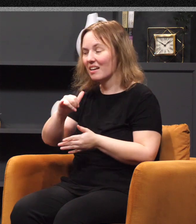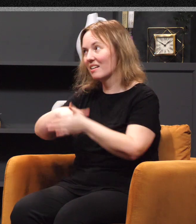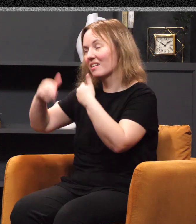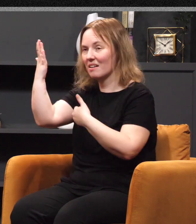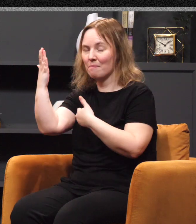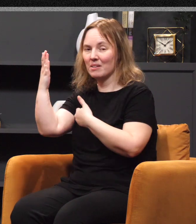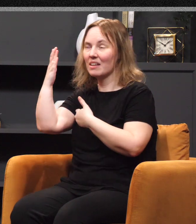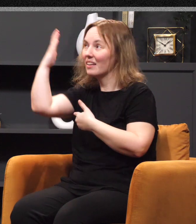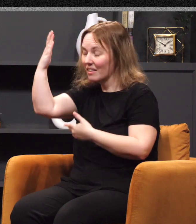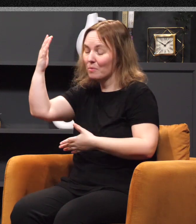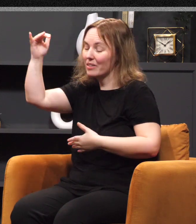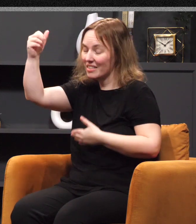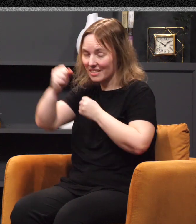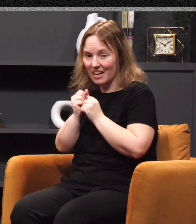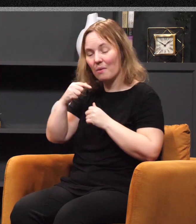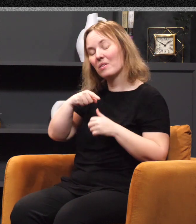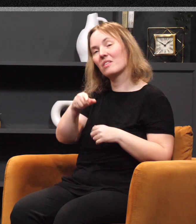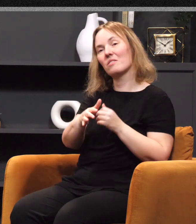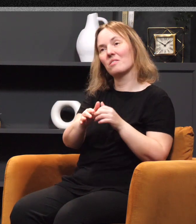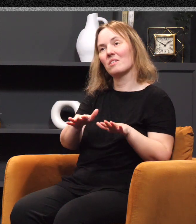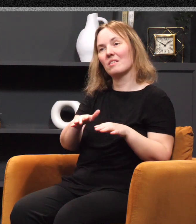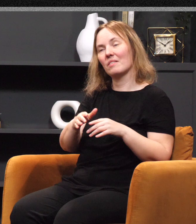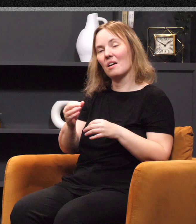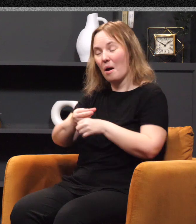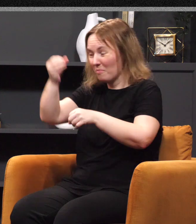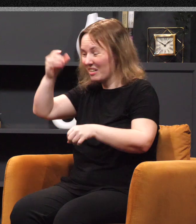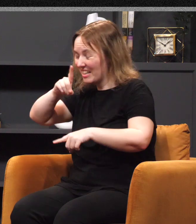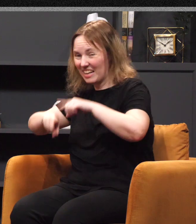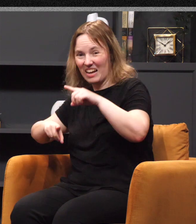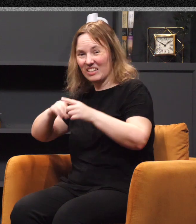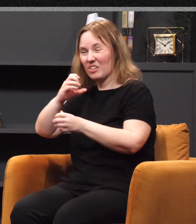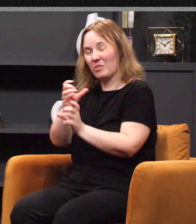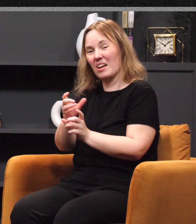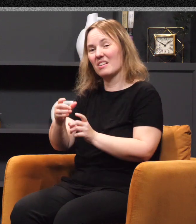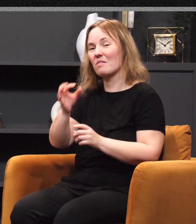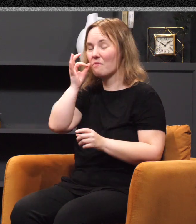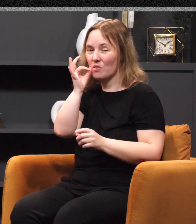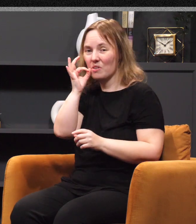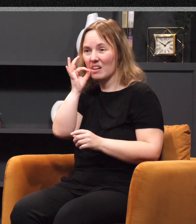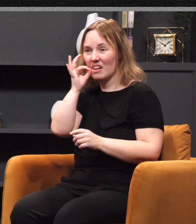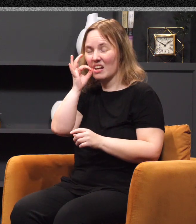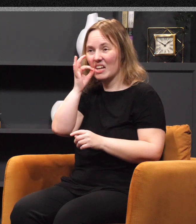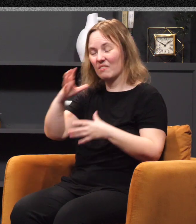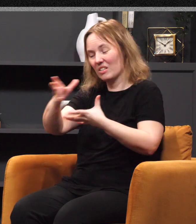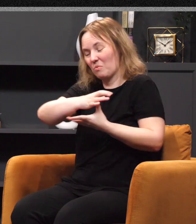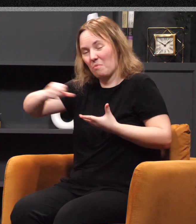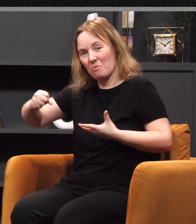But get this, for a branch cannot produce fruit if it is severed from the vine. You see,